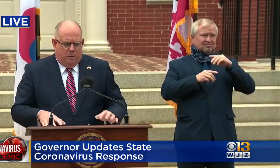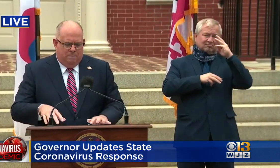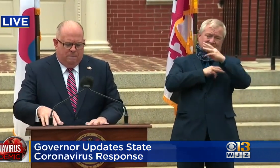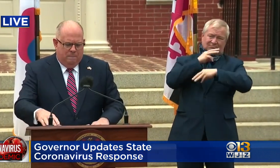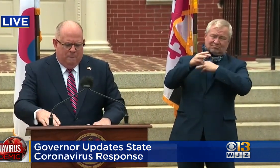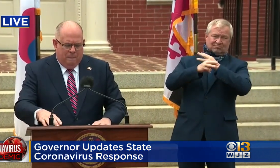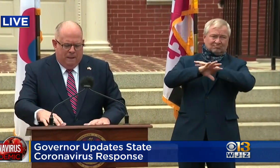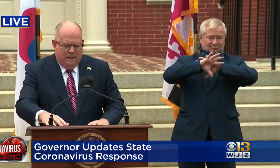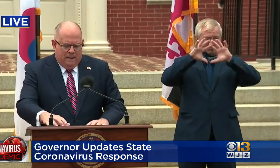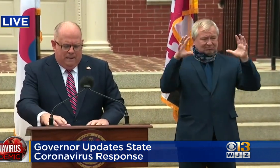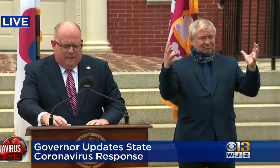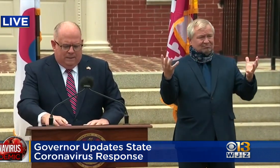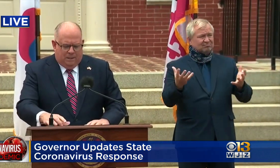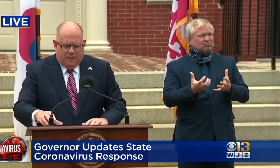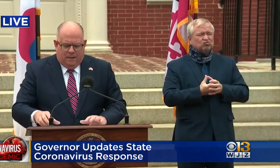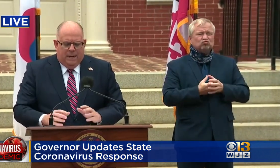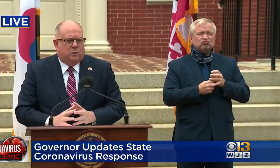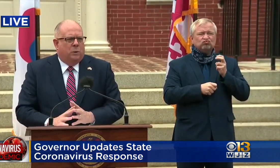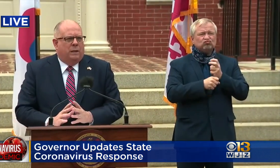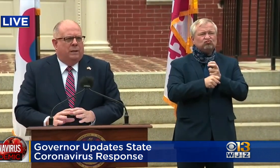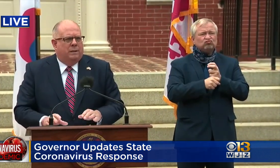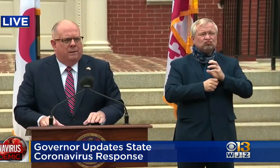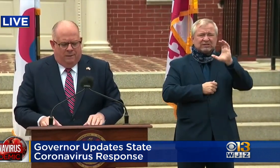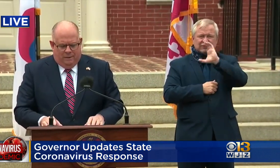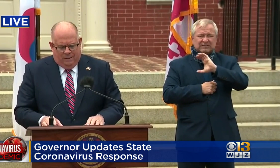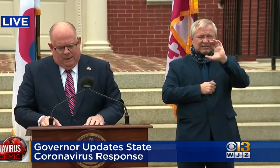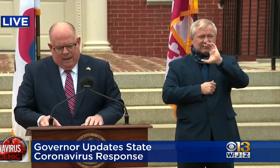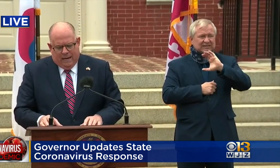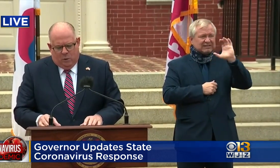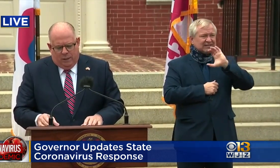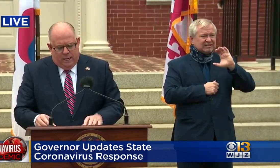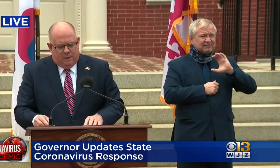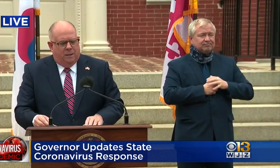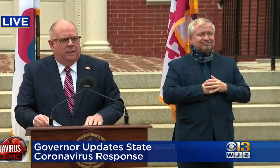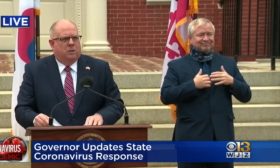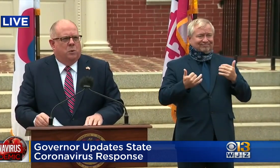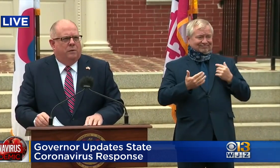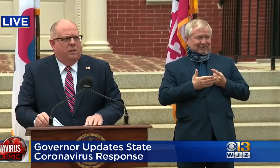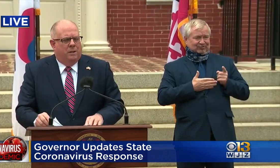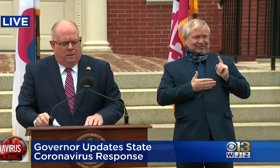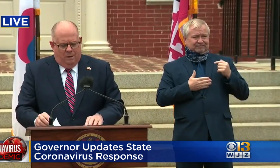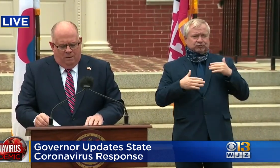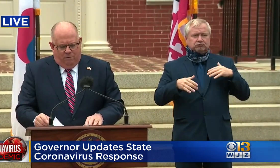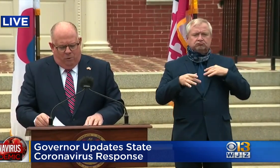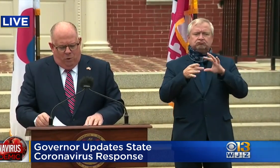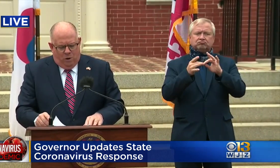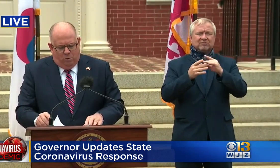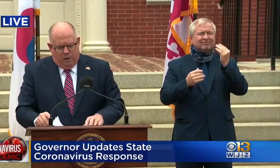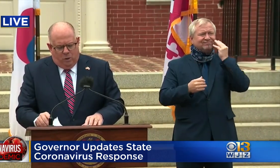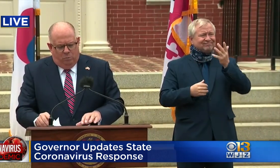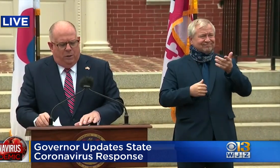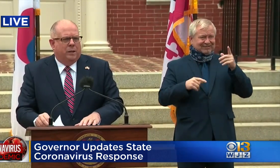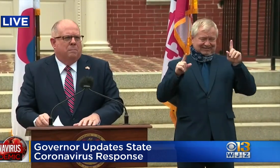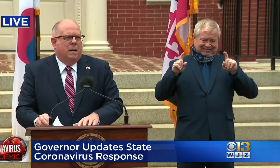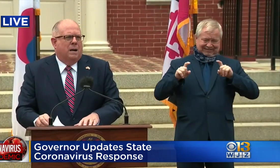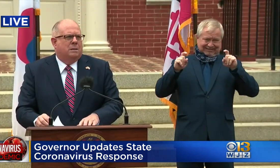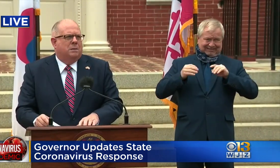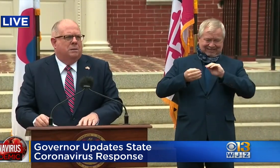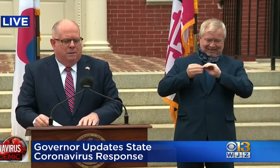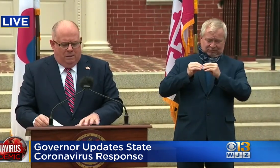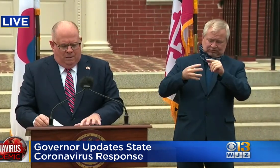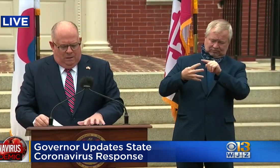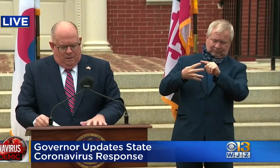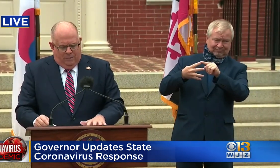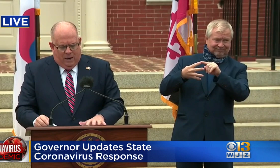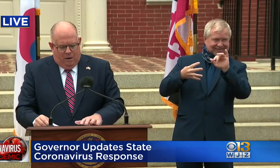the globe. As I said last week, adequate testing is one of the four critical building blocks